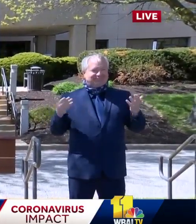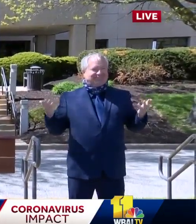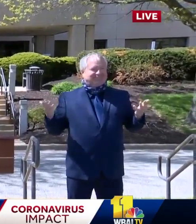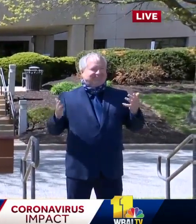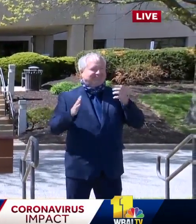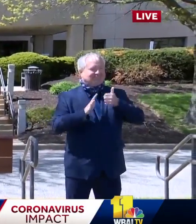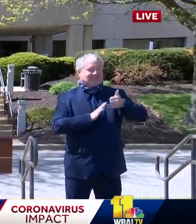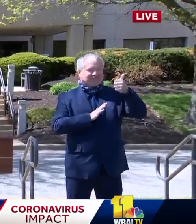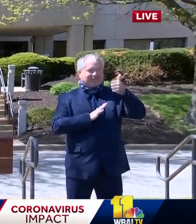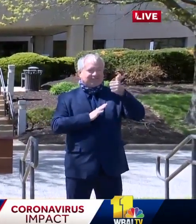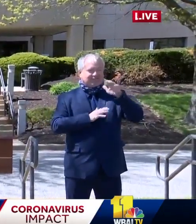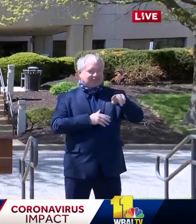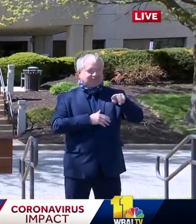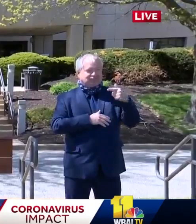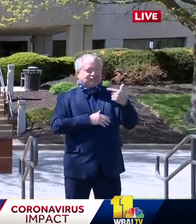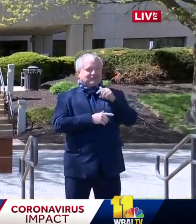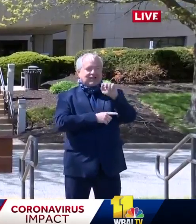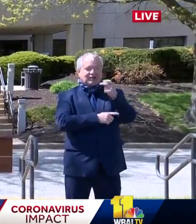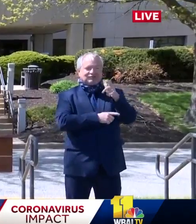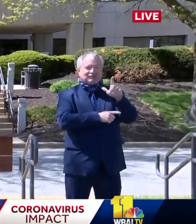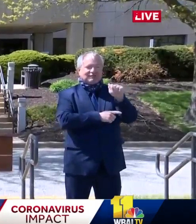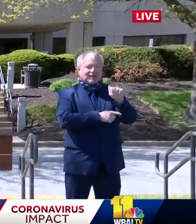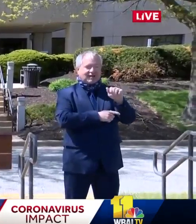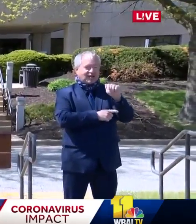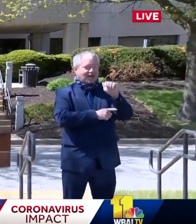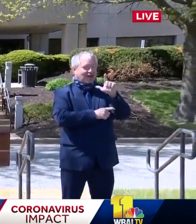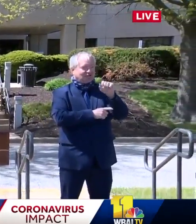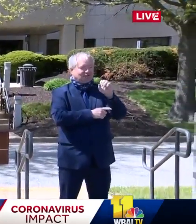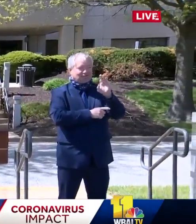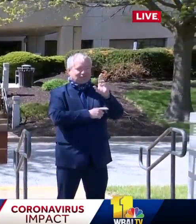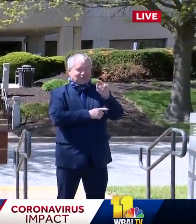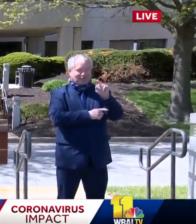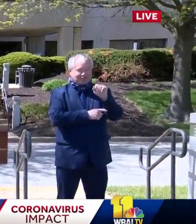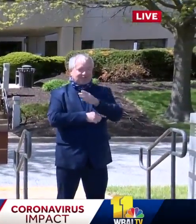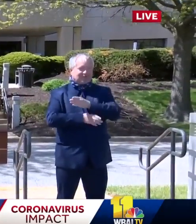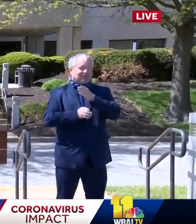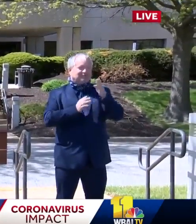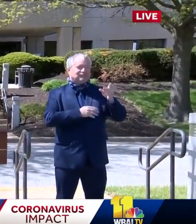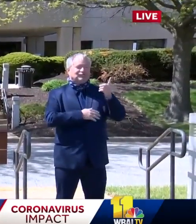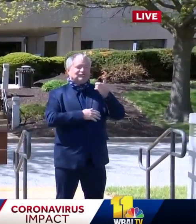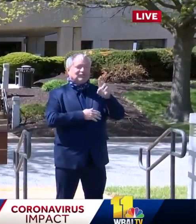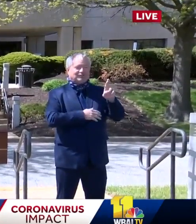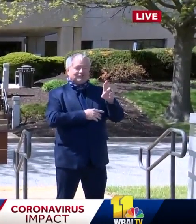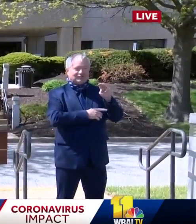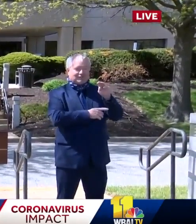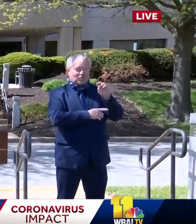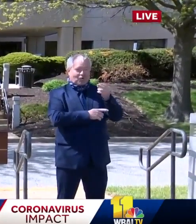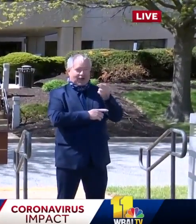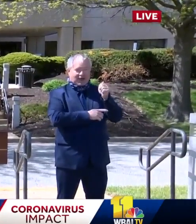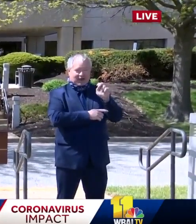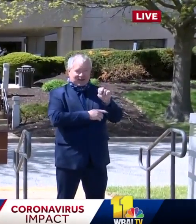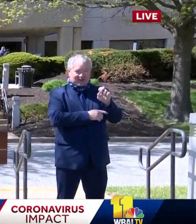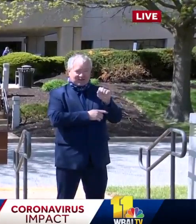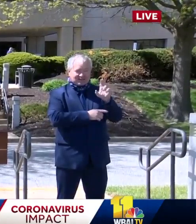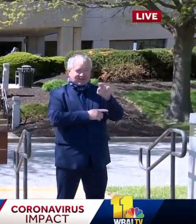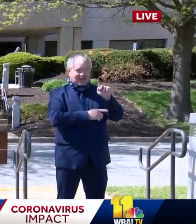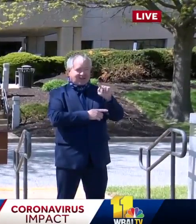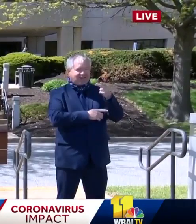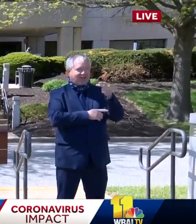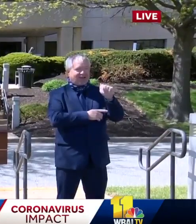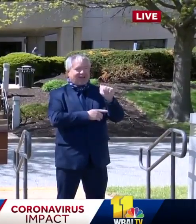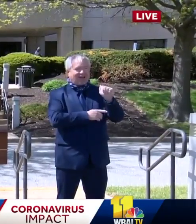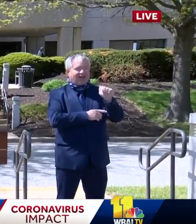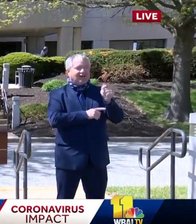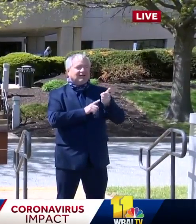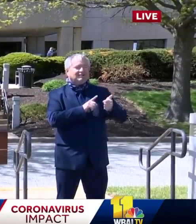Alsobrooks and Dr. Mohan Suntha, who's the president and CEO of the University of Maryland Medical System.